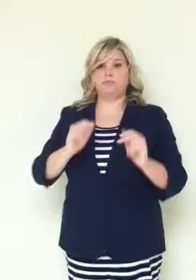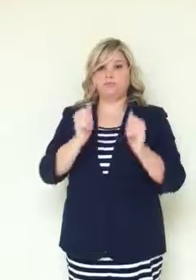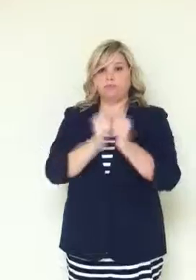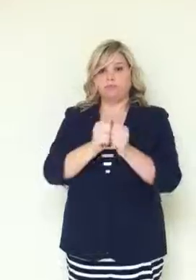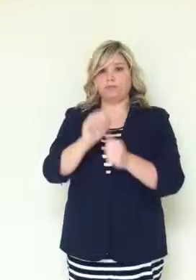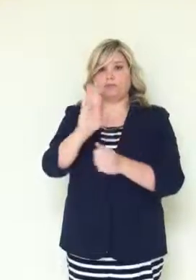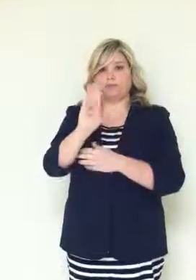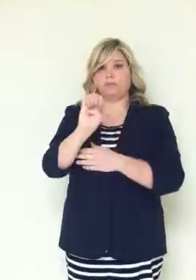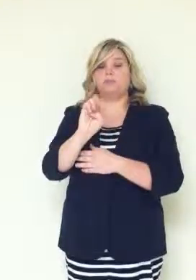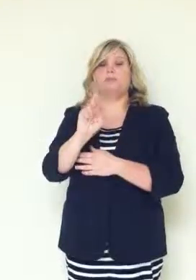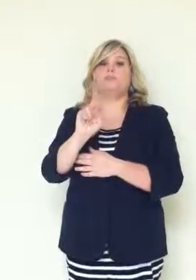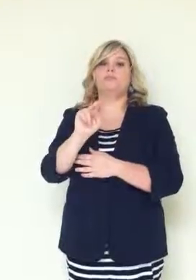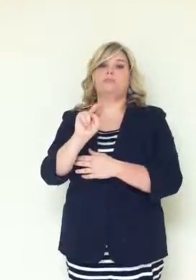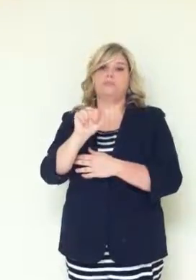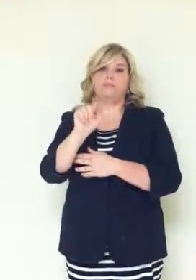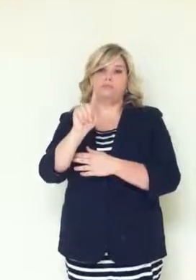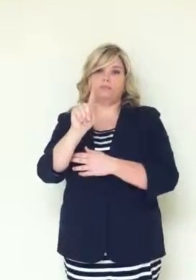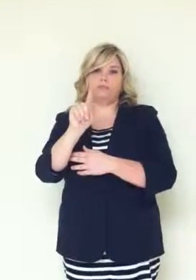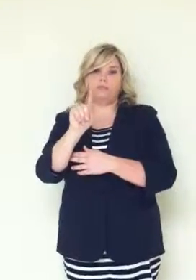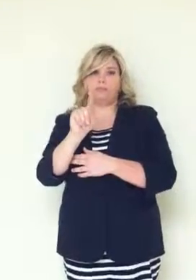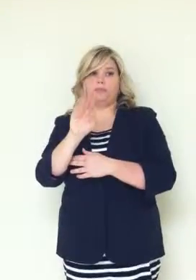Artistic Achievement Award.